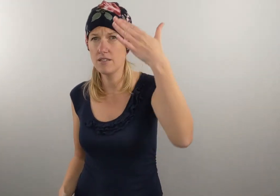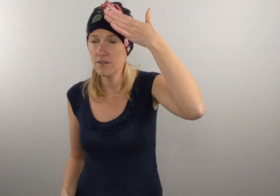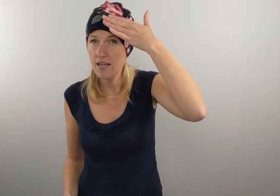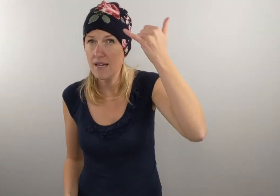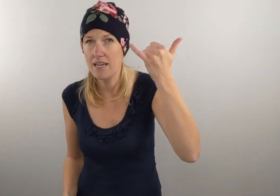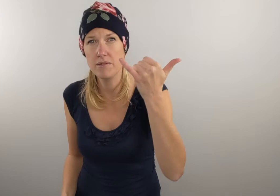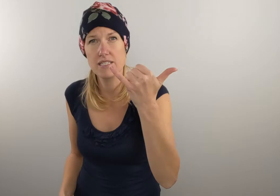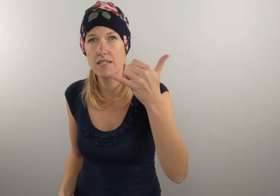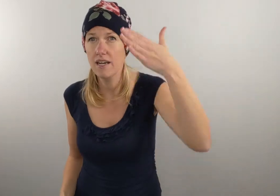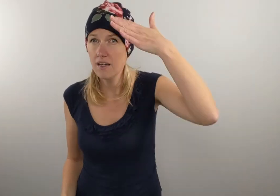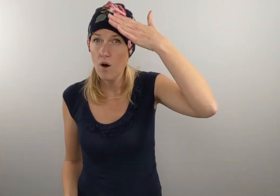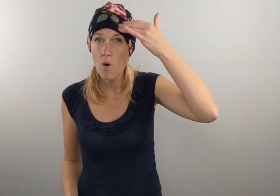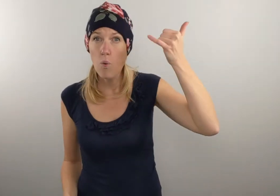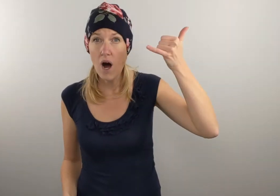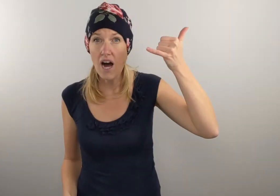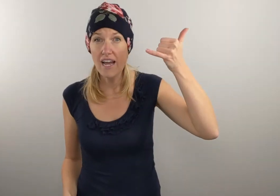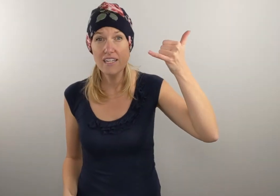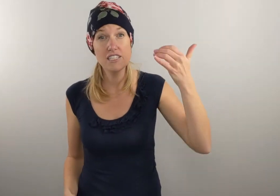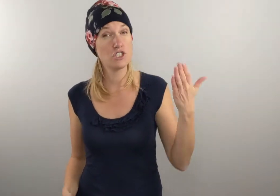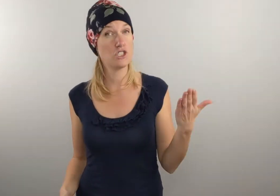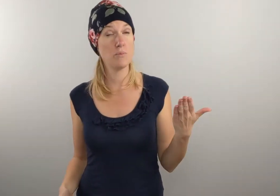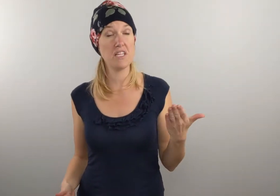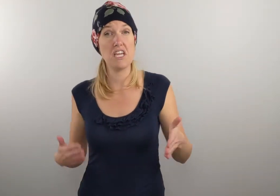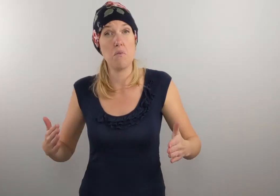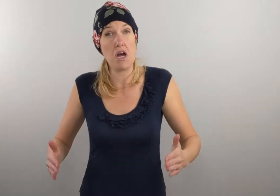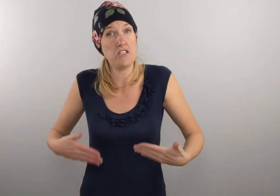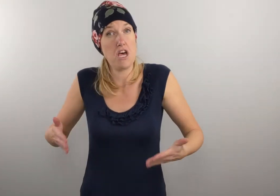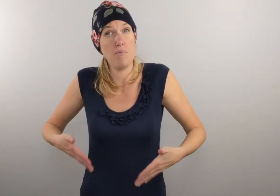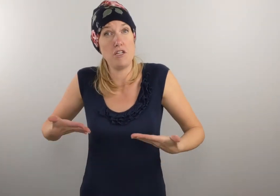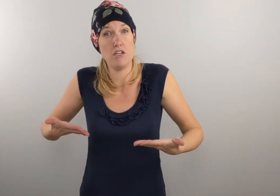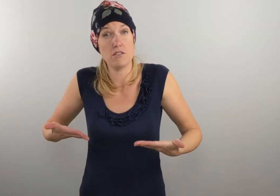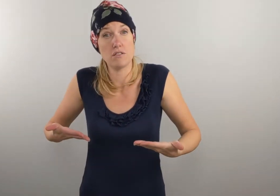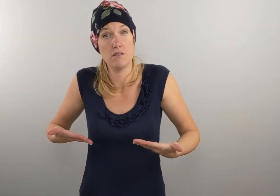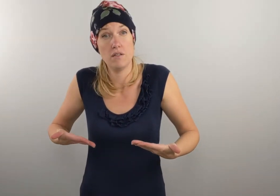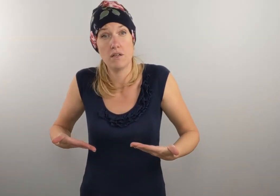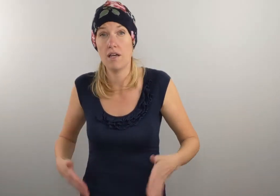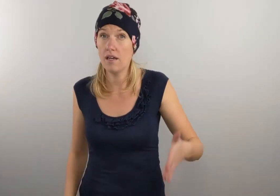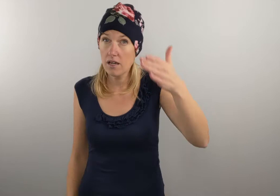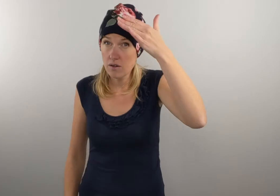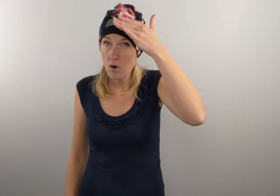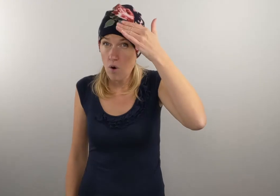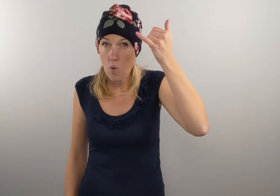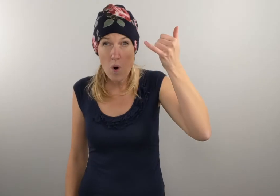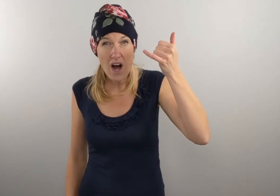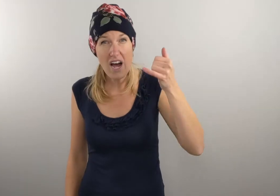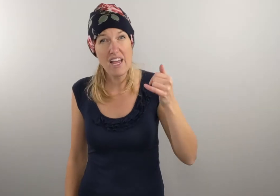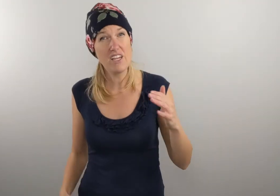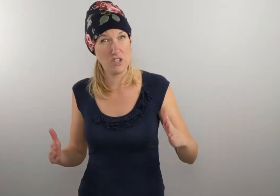that hand position. Okay, why this jubilee? Why this happiness? Okay, and why? Your